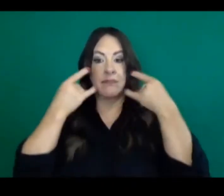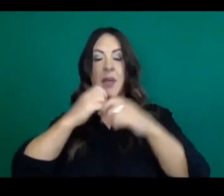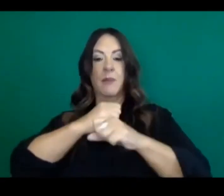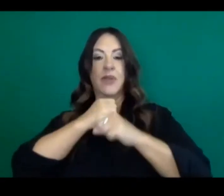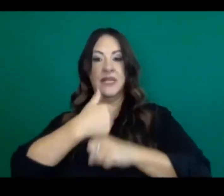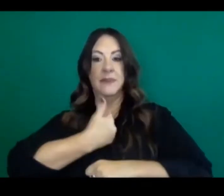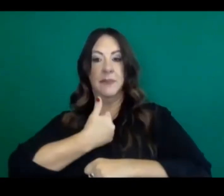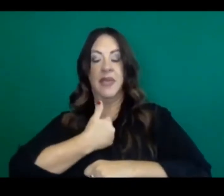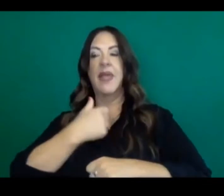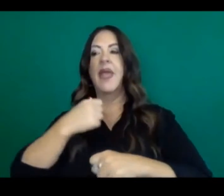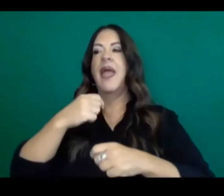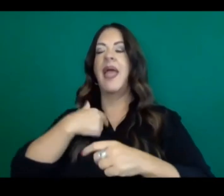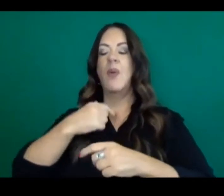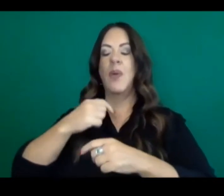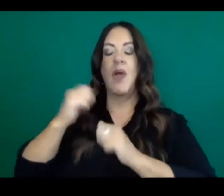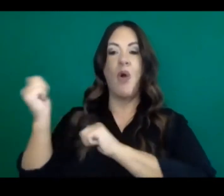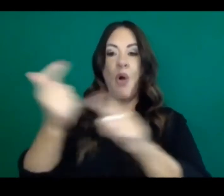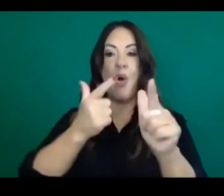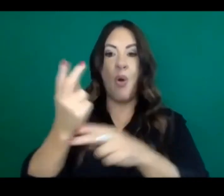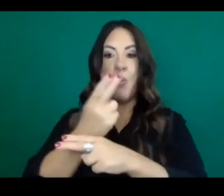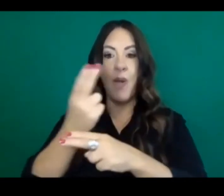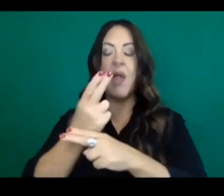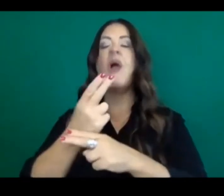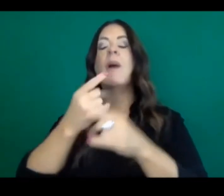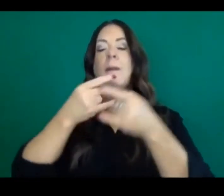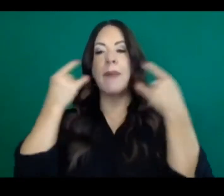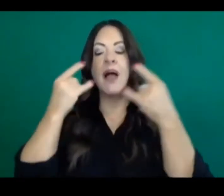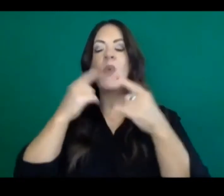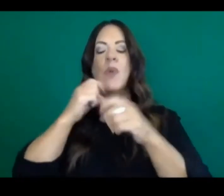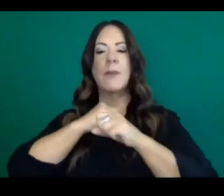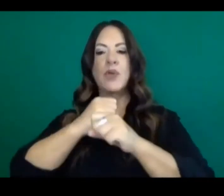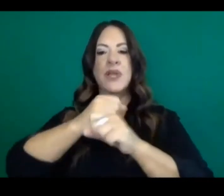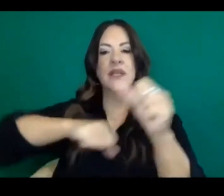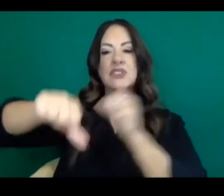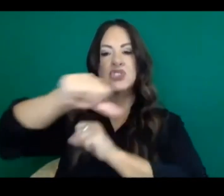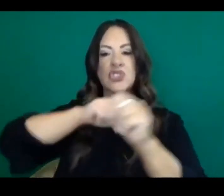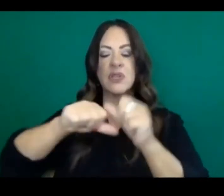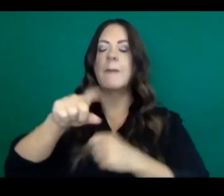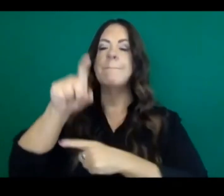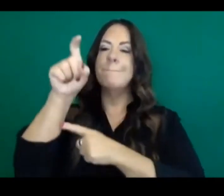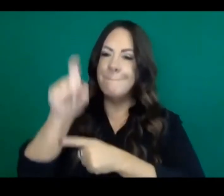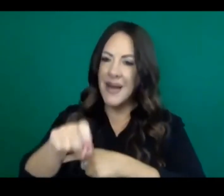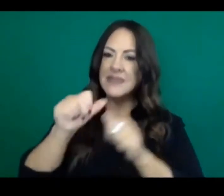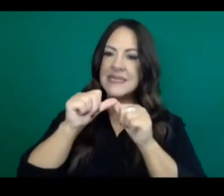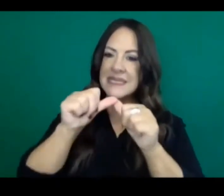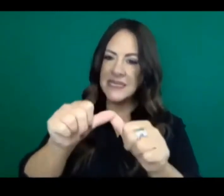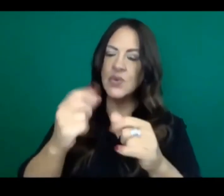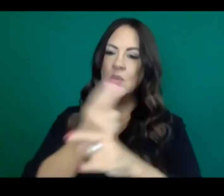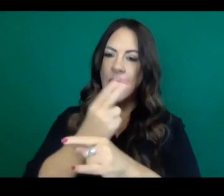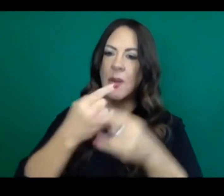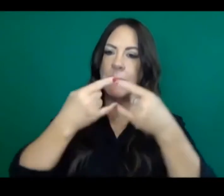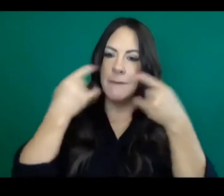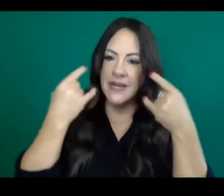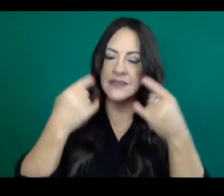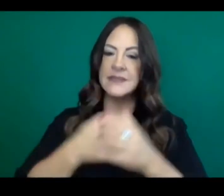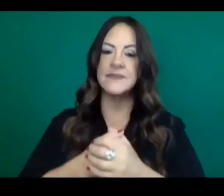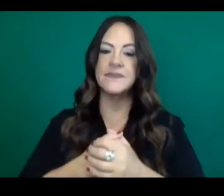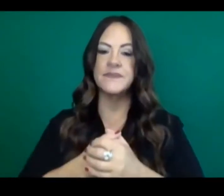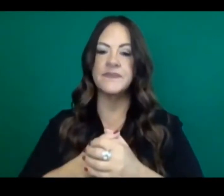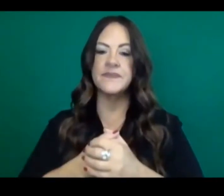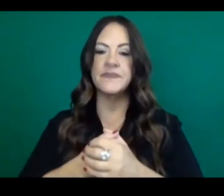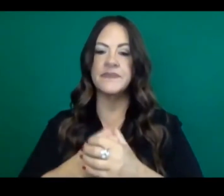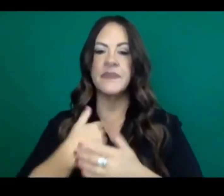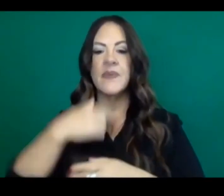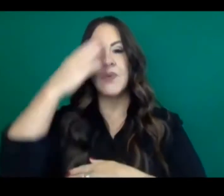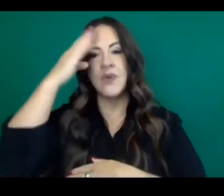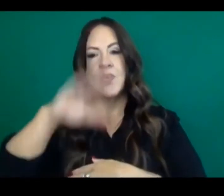as a community by wearing our masks together. So this is really the other thing we have to keep doing to keep making this progress. The other thing again, knowing that we have a